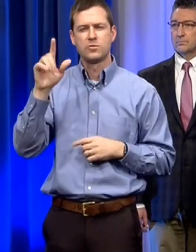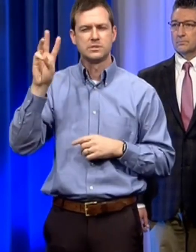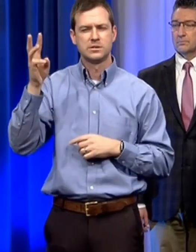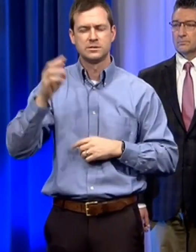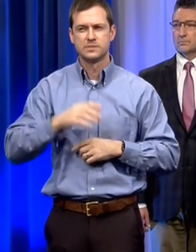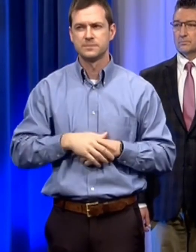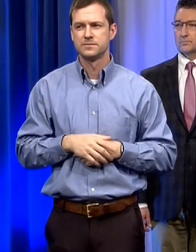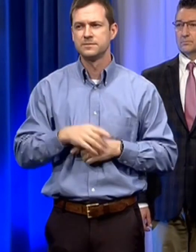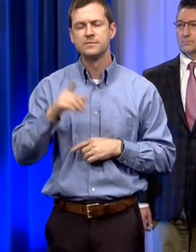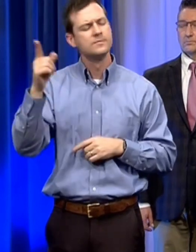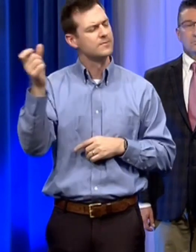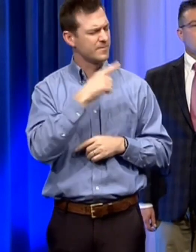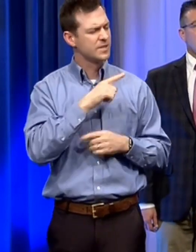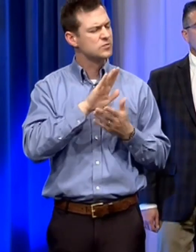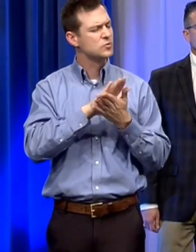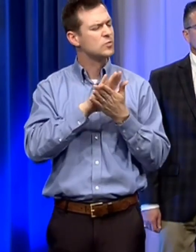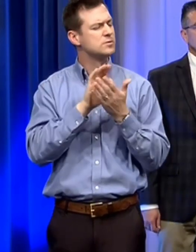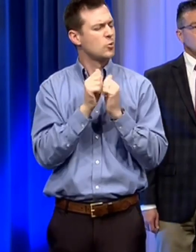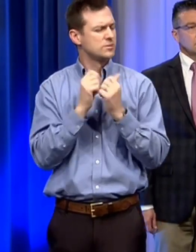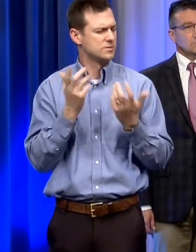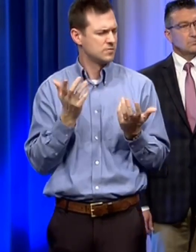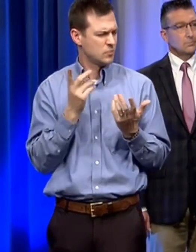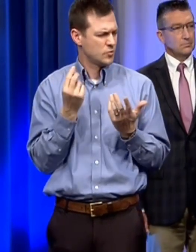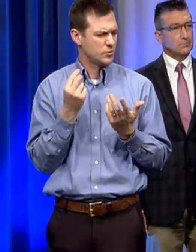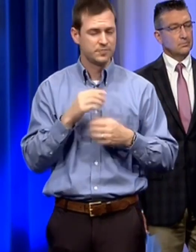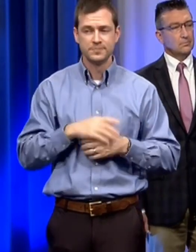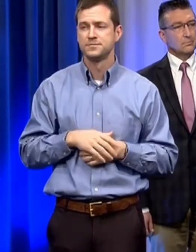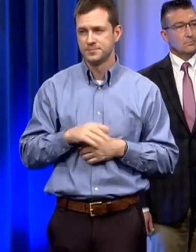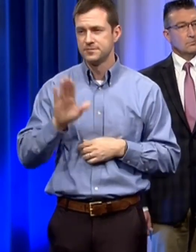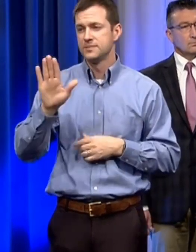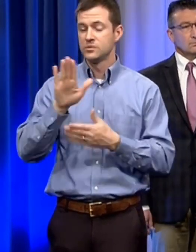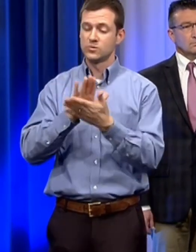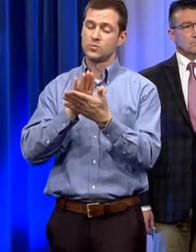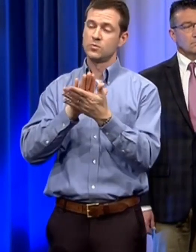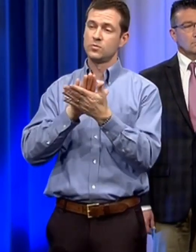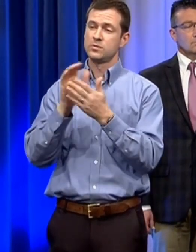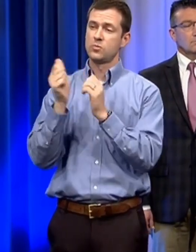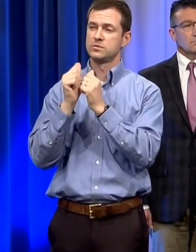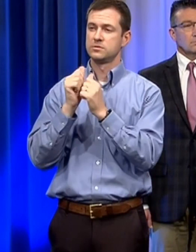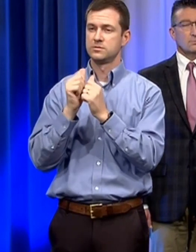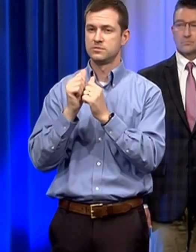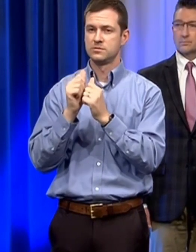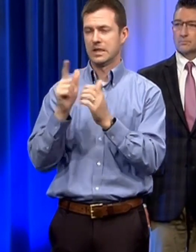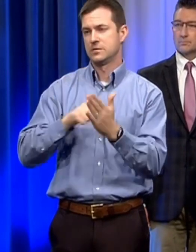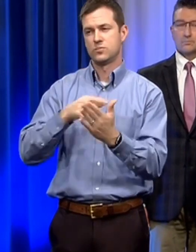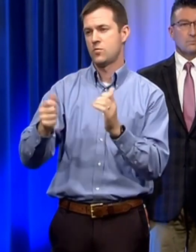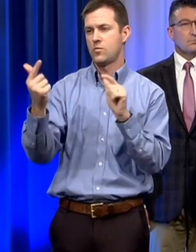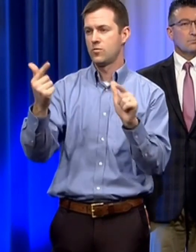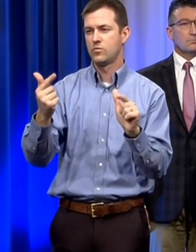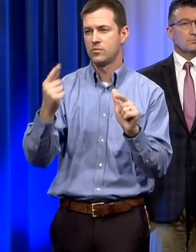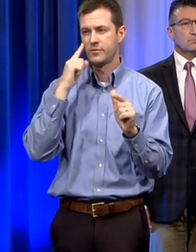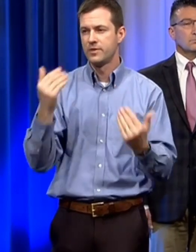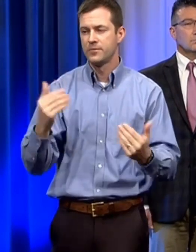school athletics impacted school athletics will there will be no participation no athletic events during this time are